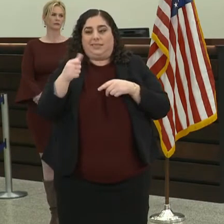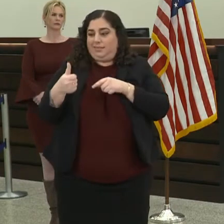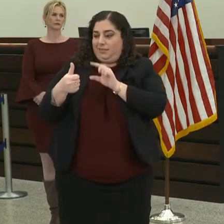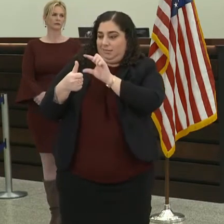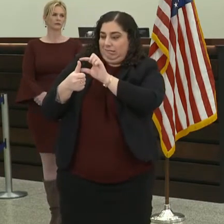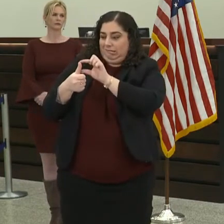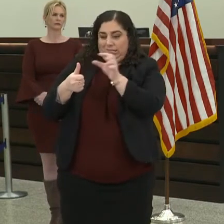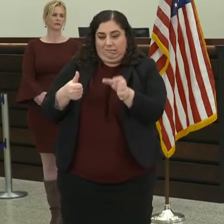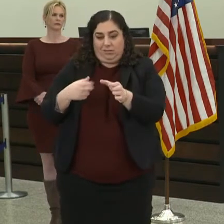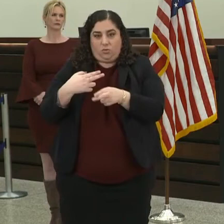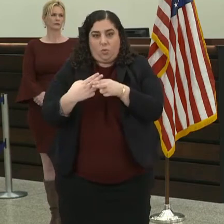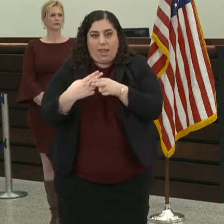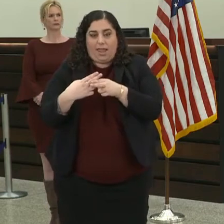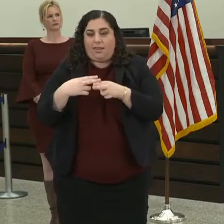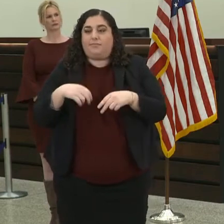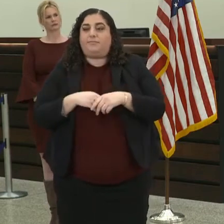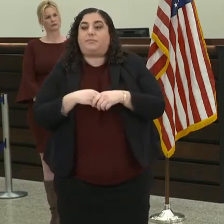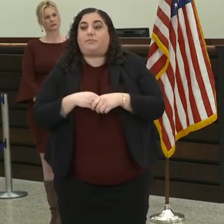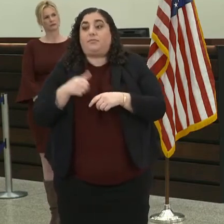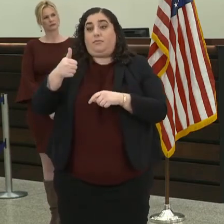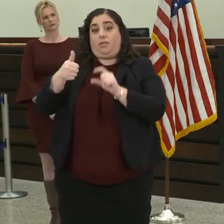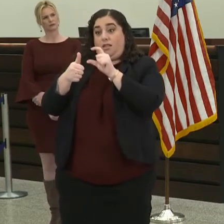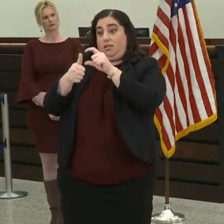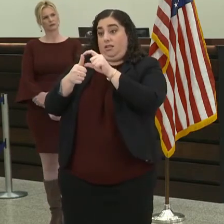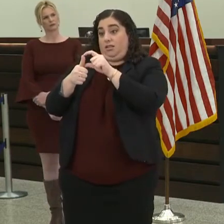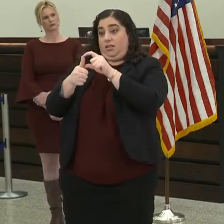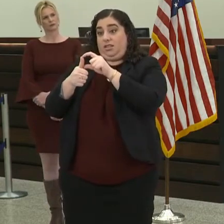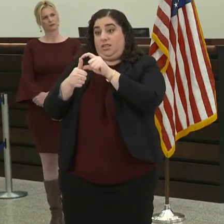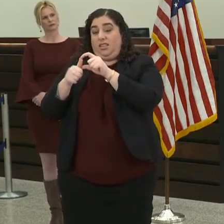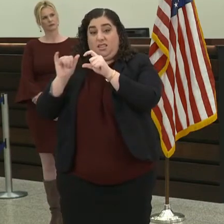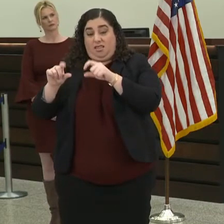the potential ability to vaccinate the entire country of Singapore.